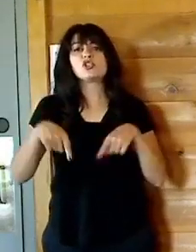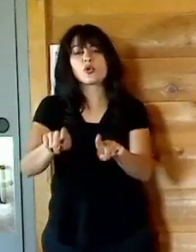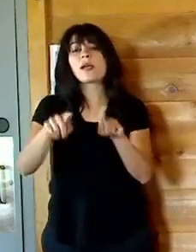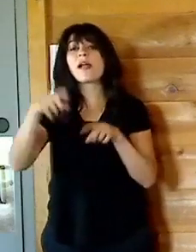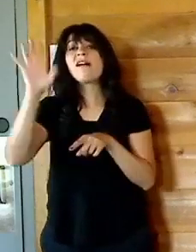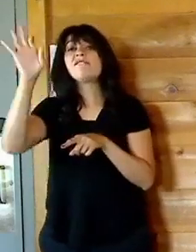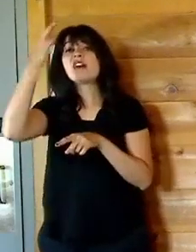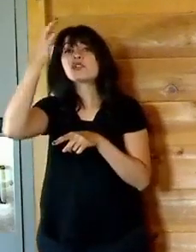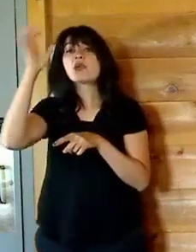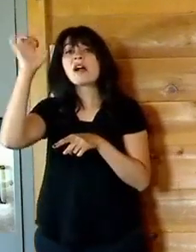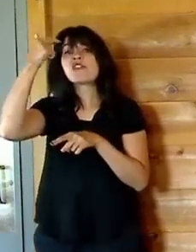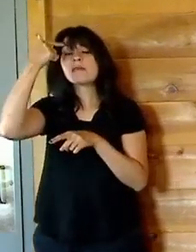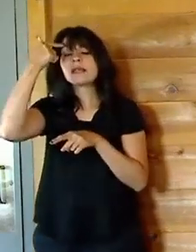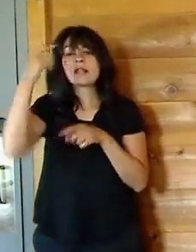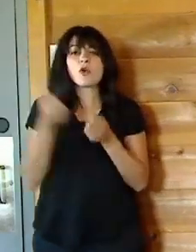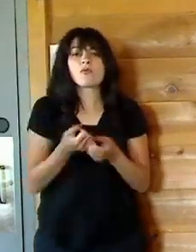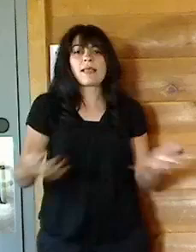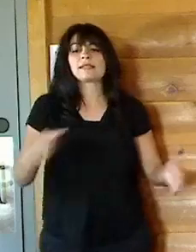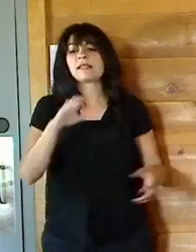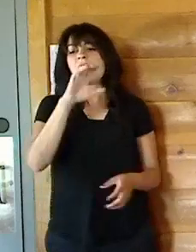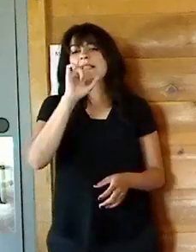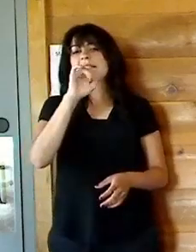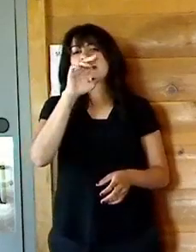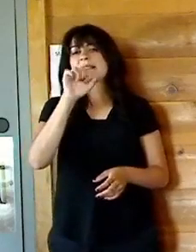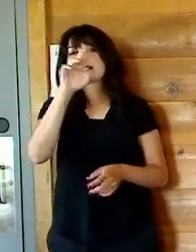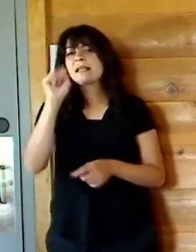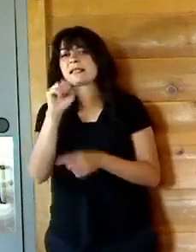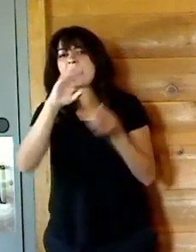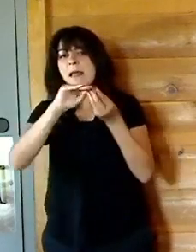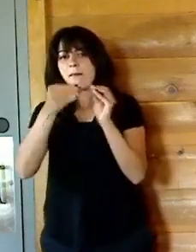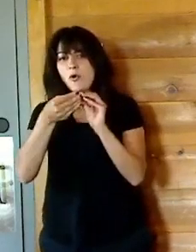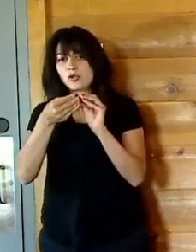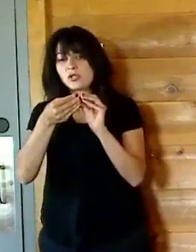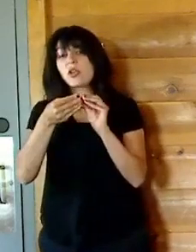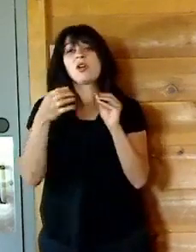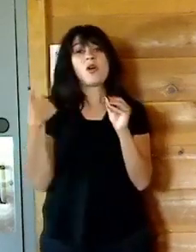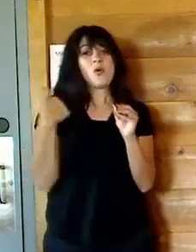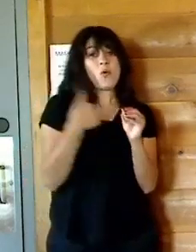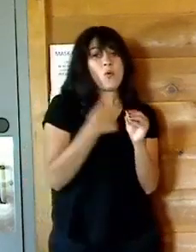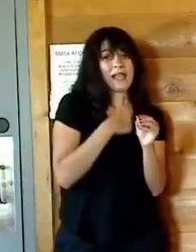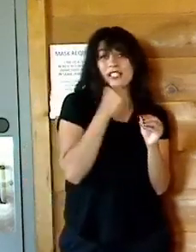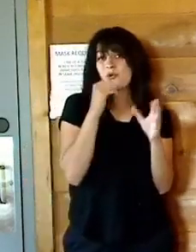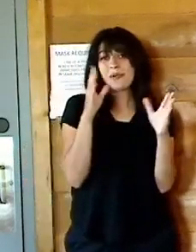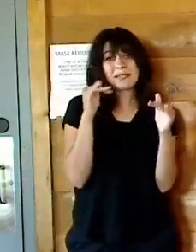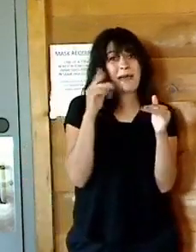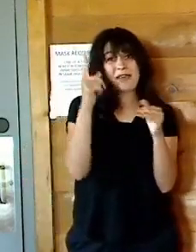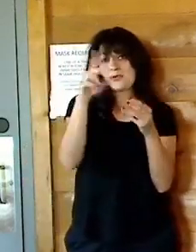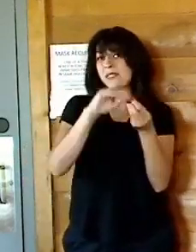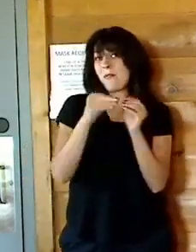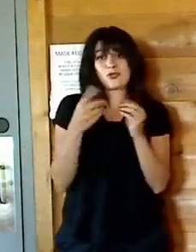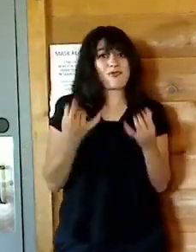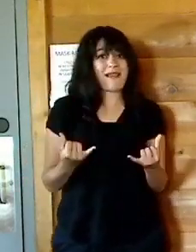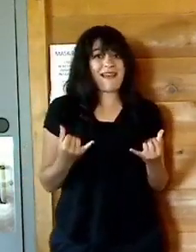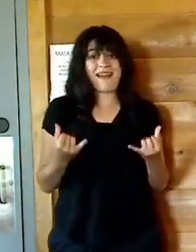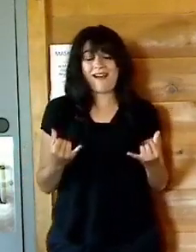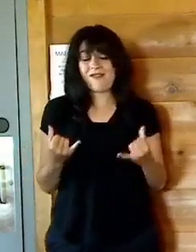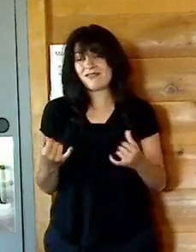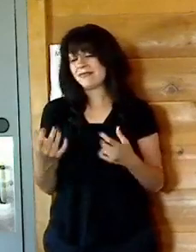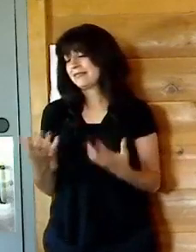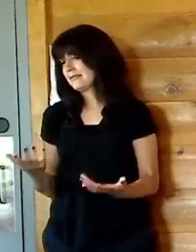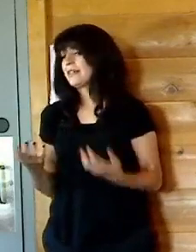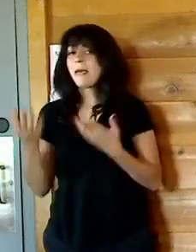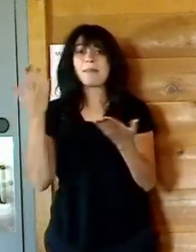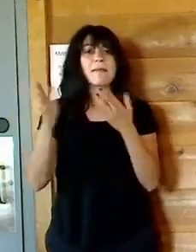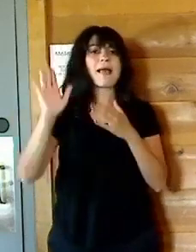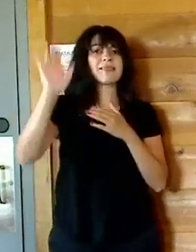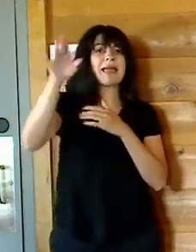numbers. We don't expect those census numbers until late August, even into September. So currently there is no, there